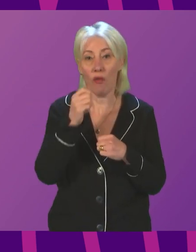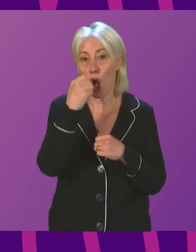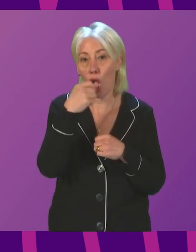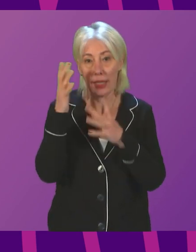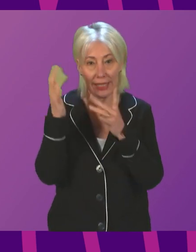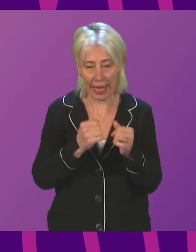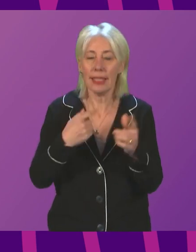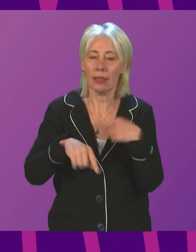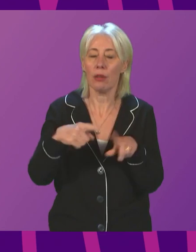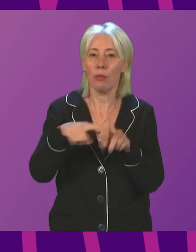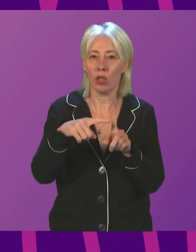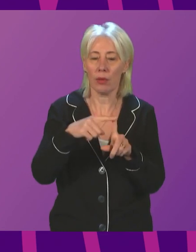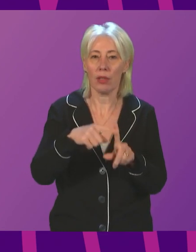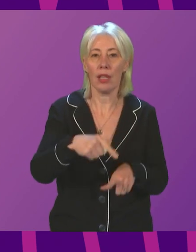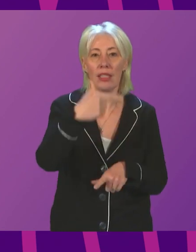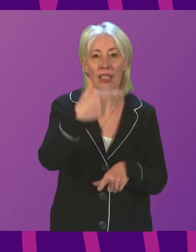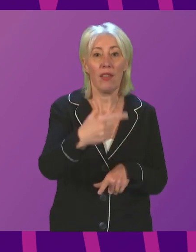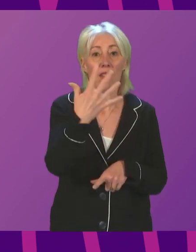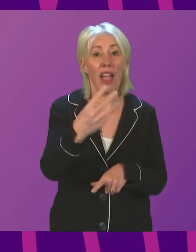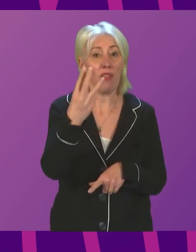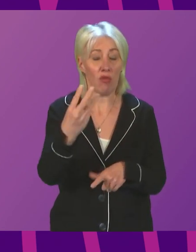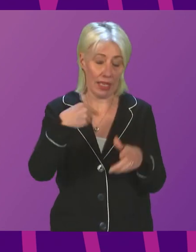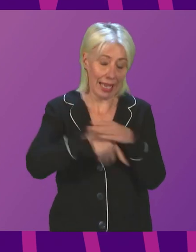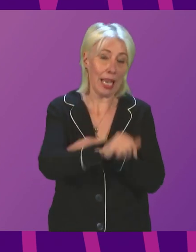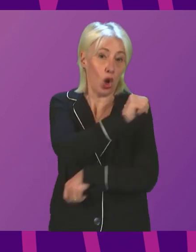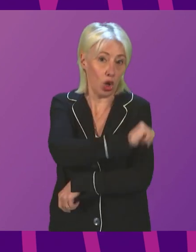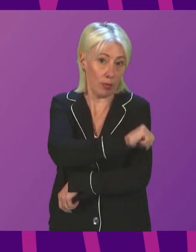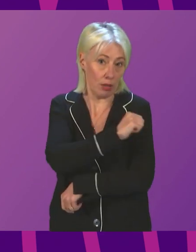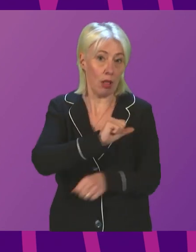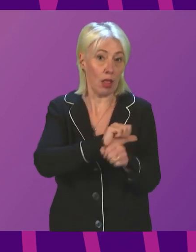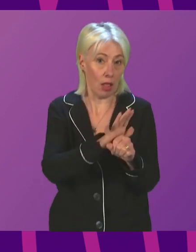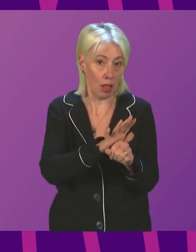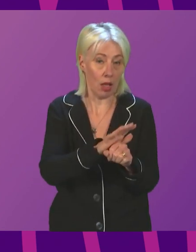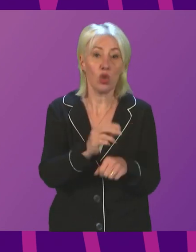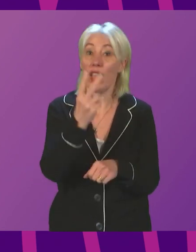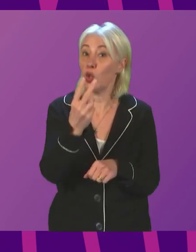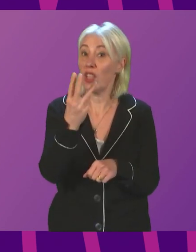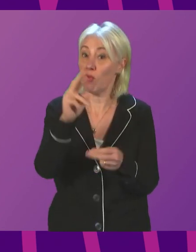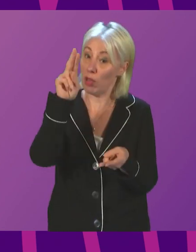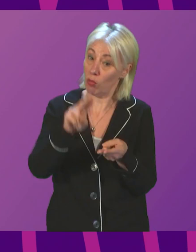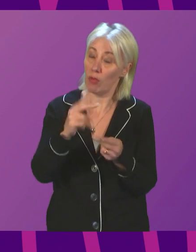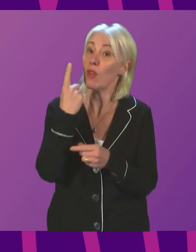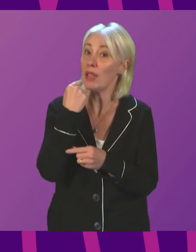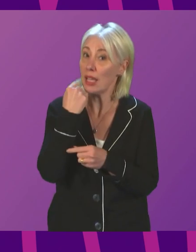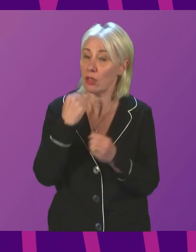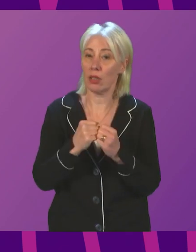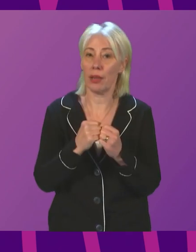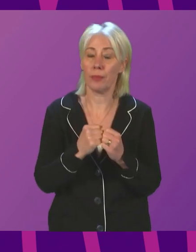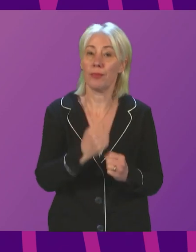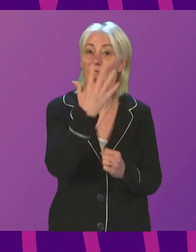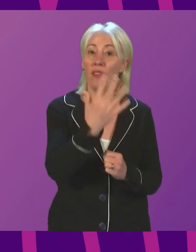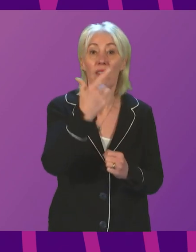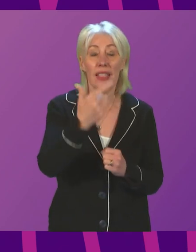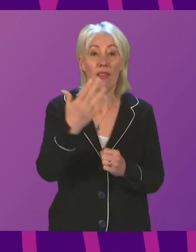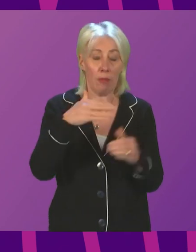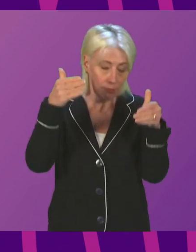positive, 753 people are currently in hospital with COVID-19, 23 fewer than yesterday, 57 people